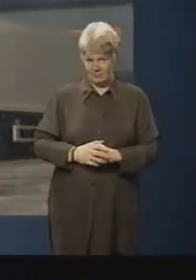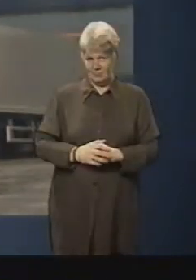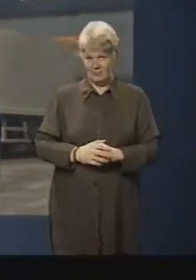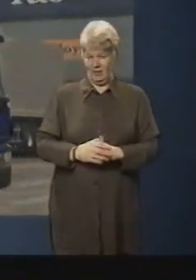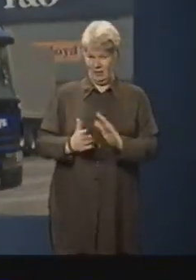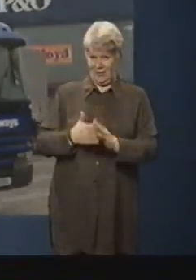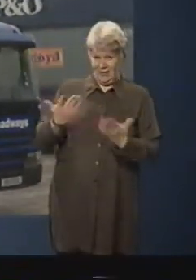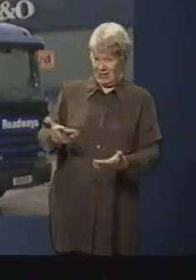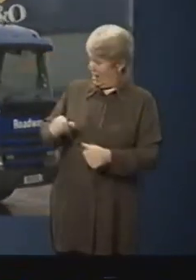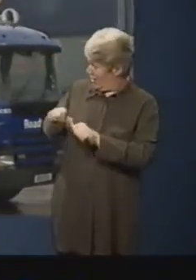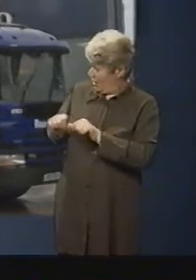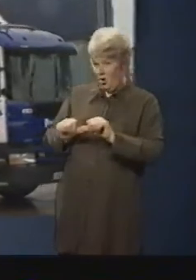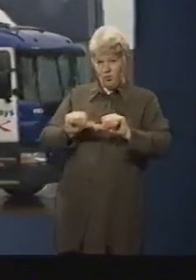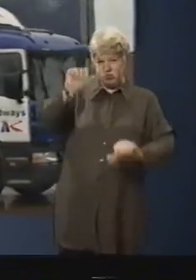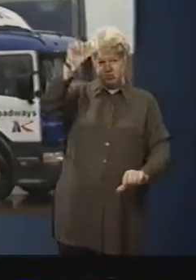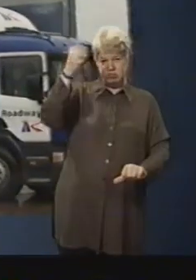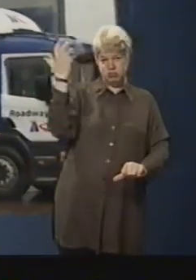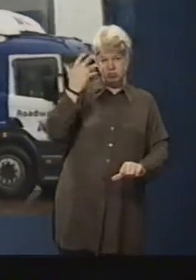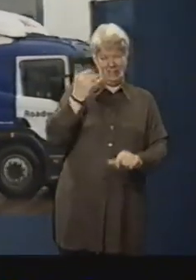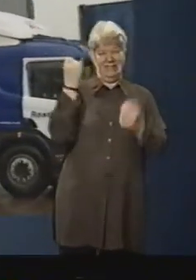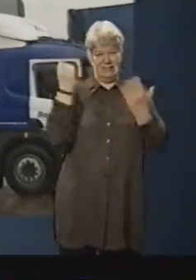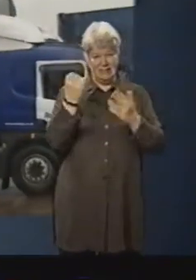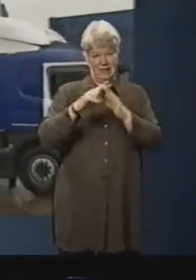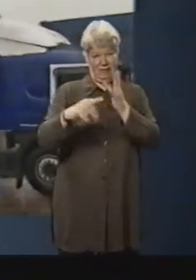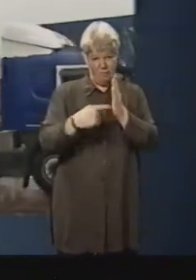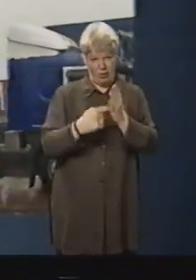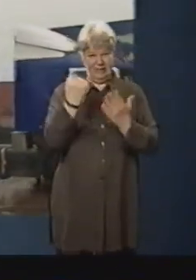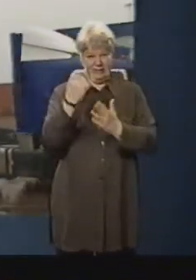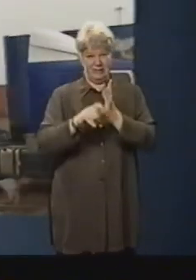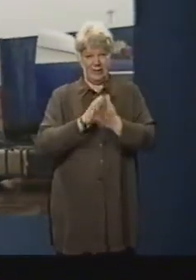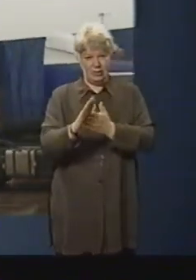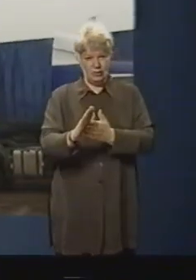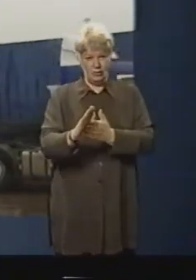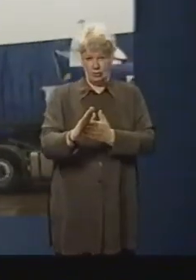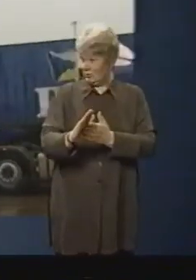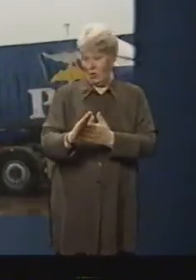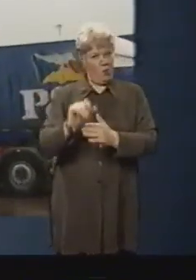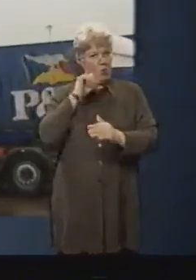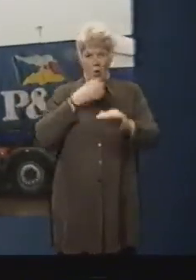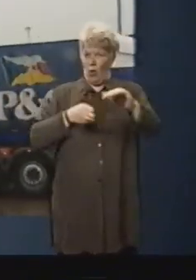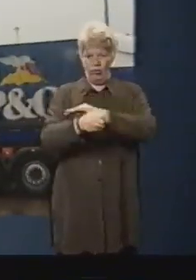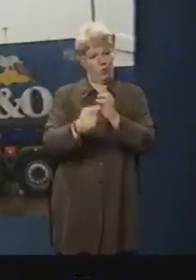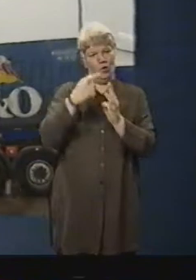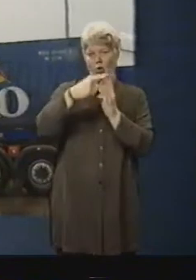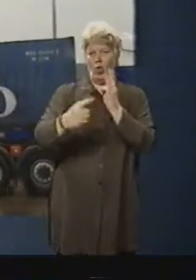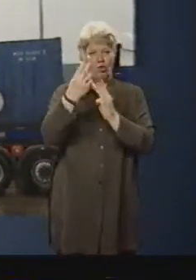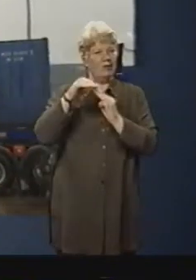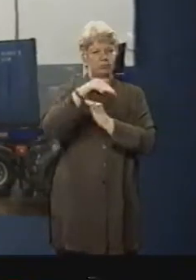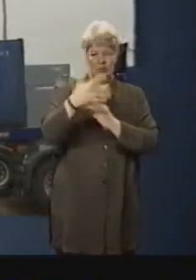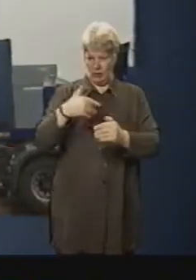highest loads you'll see on the road. It is 16 feet 6 inches and will not pass through any of the bridges.